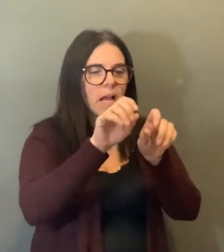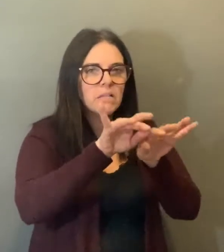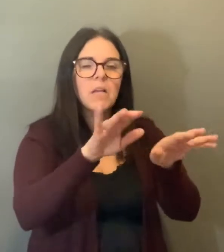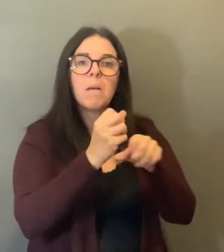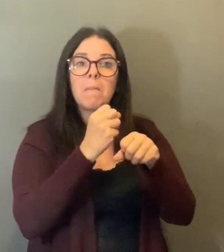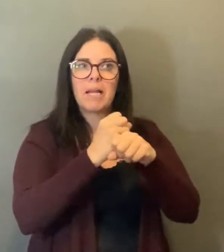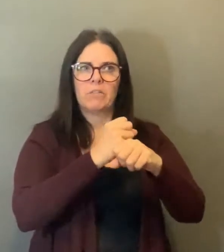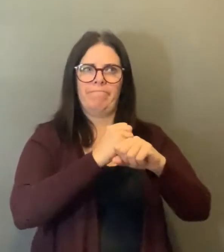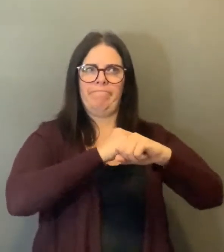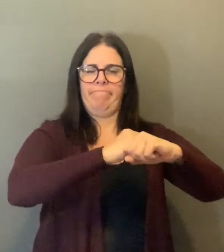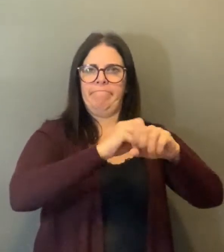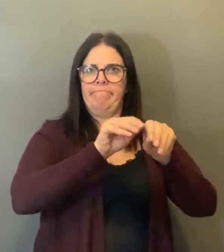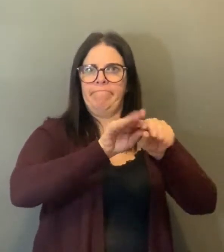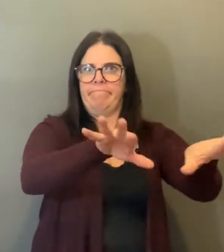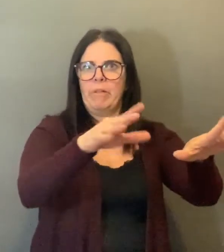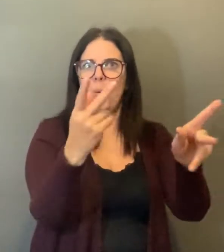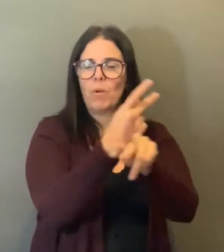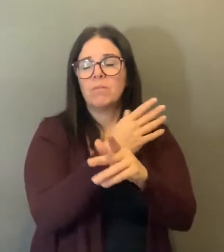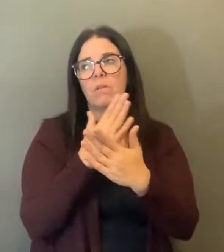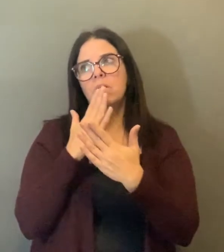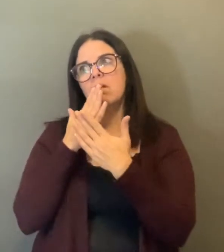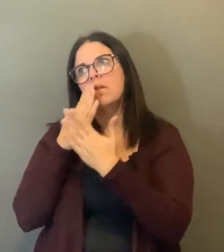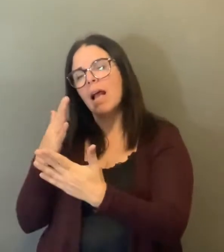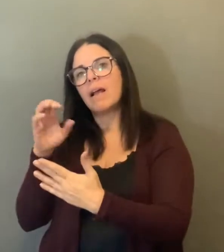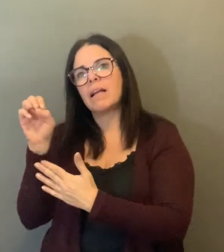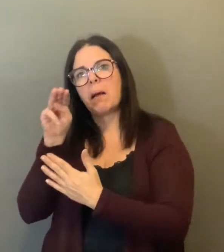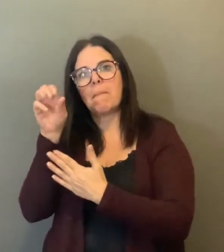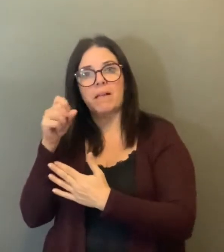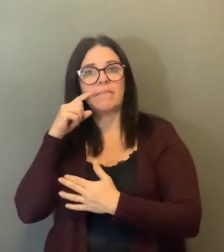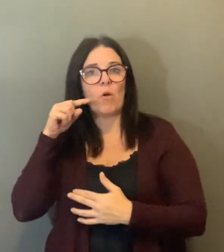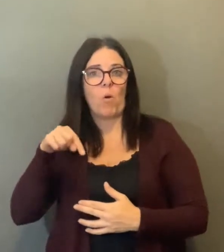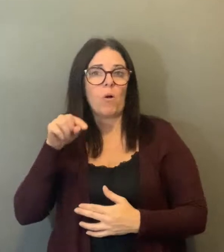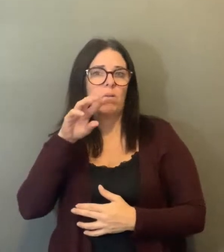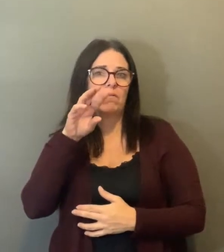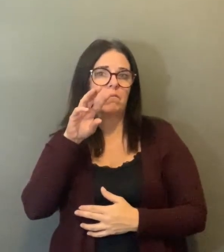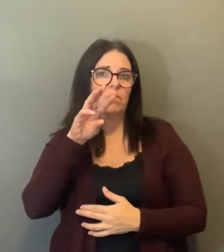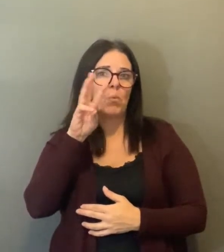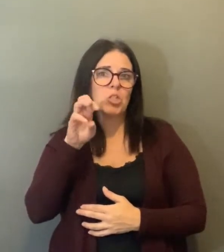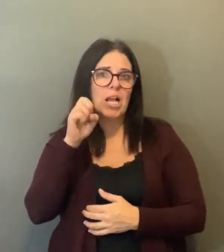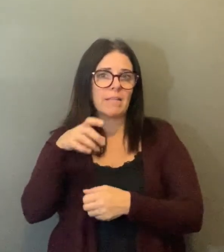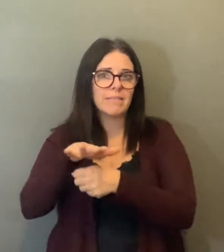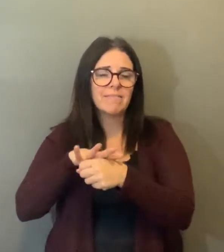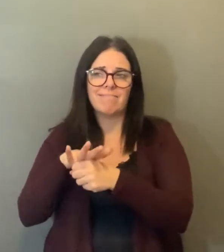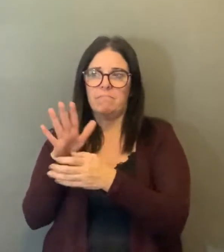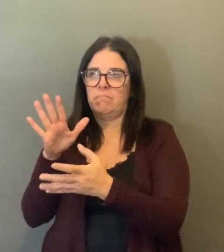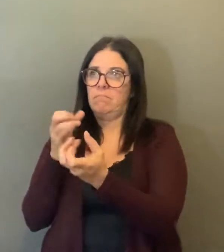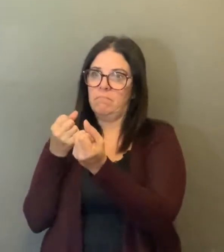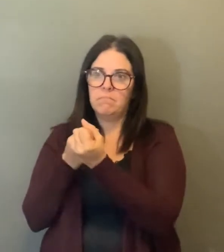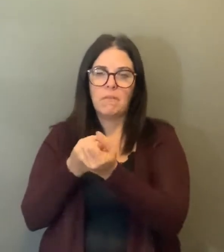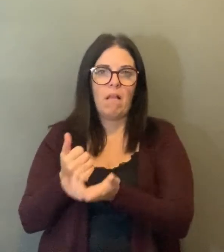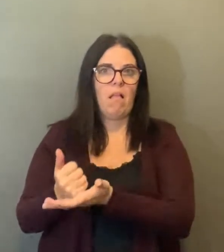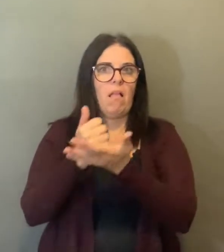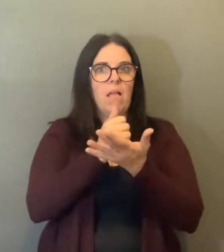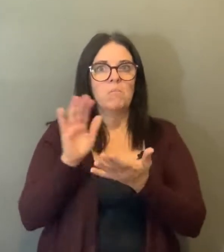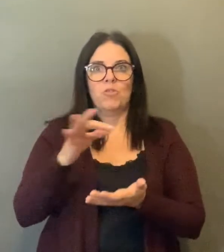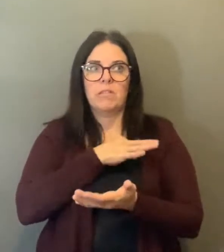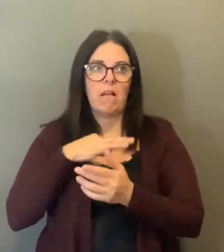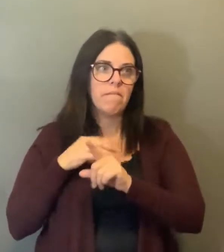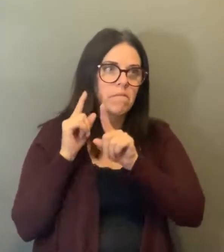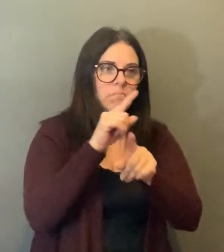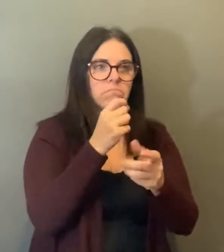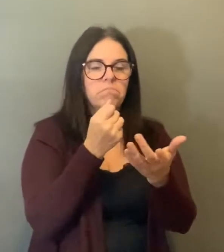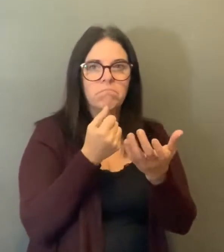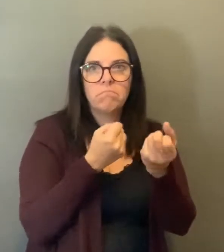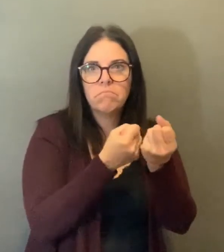prevention program nurses and the leadership, including myself, we are all talking to the area long-term care homes and